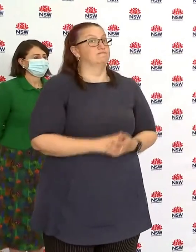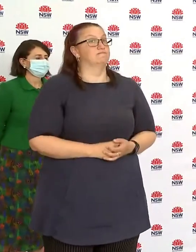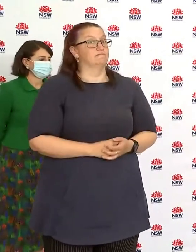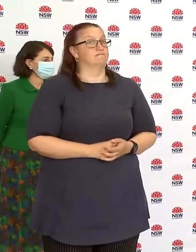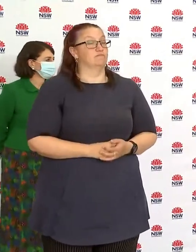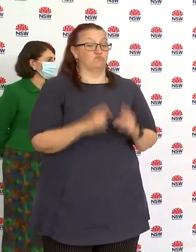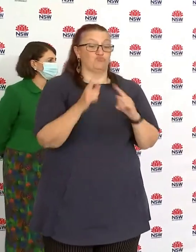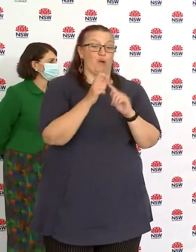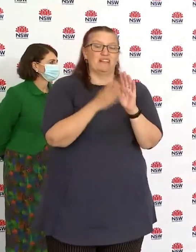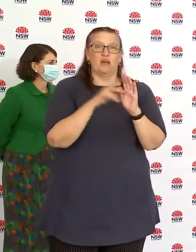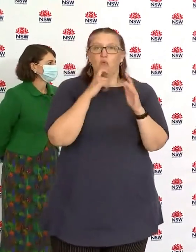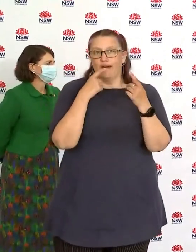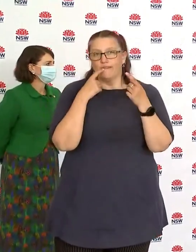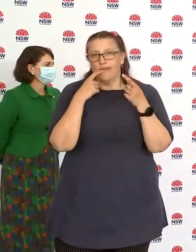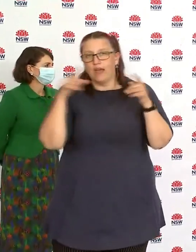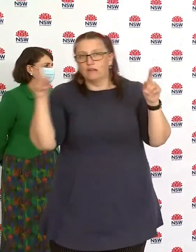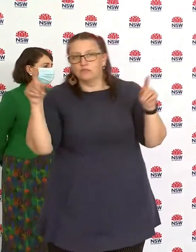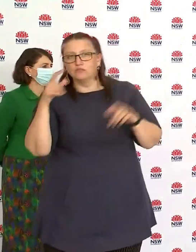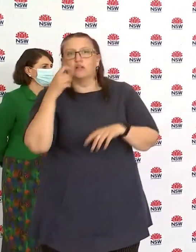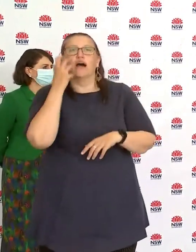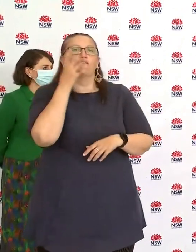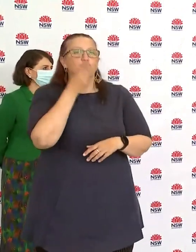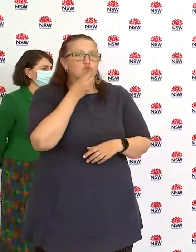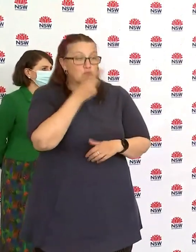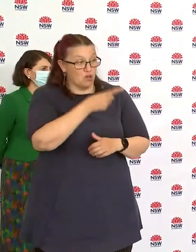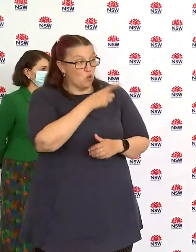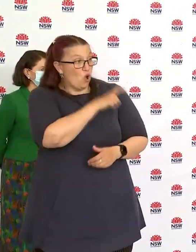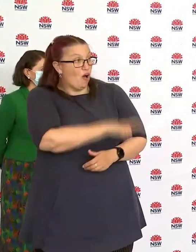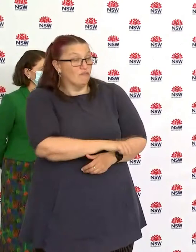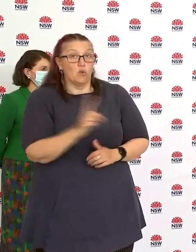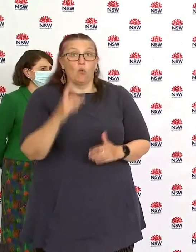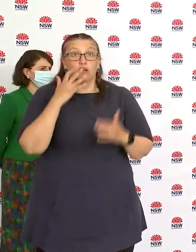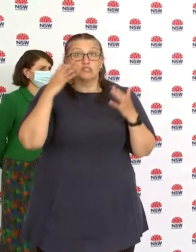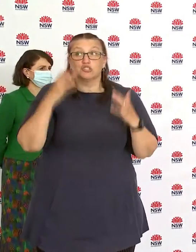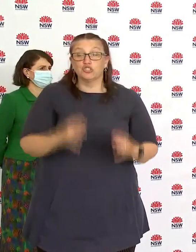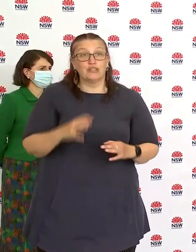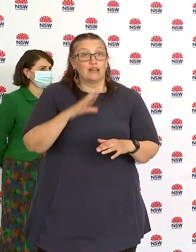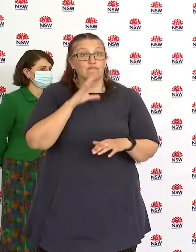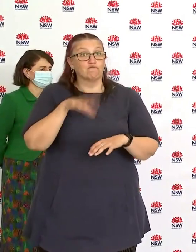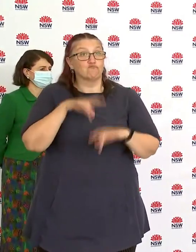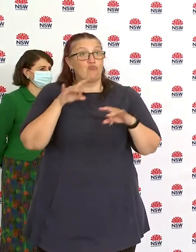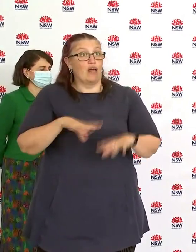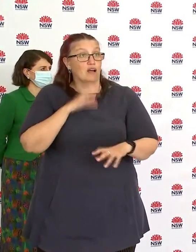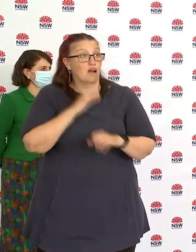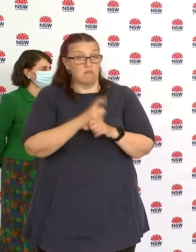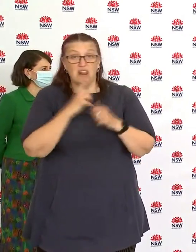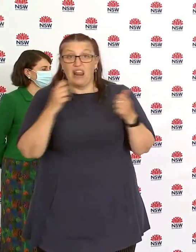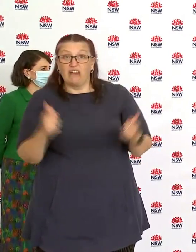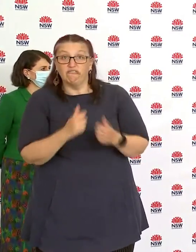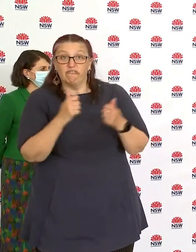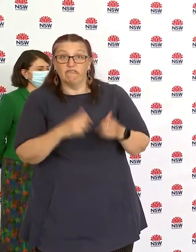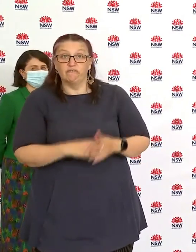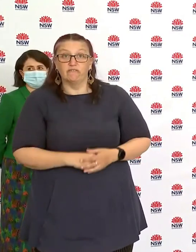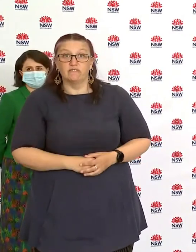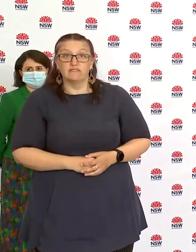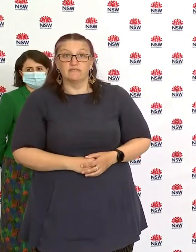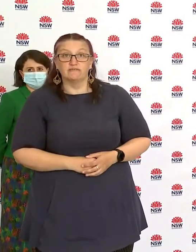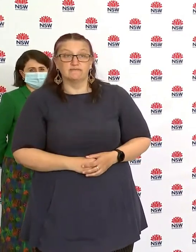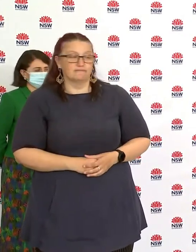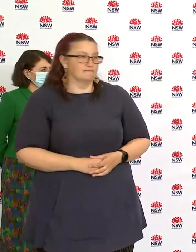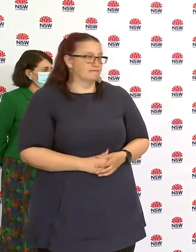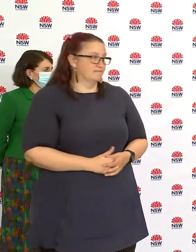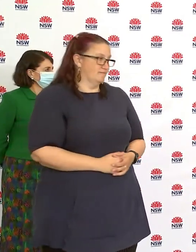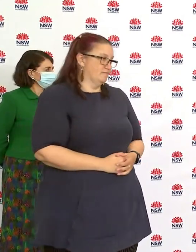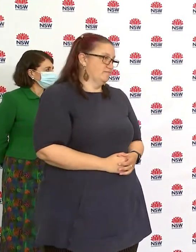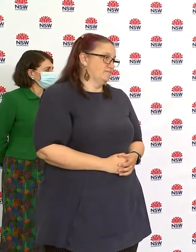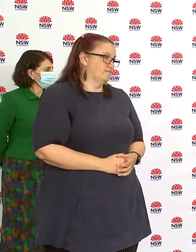confident that where it's landed is going to be another look i do i think it's a market improvement of where we were and um you